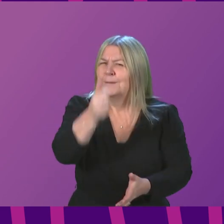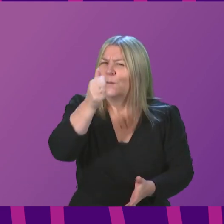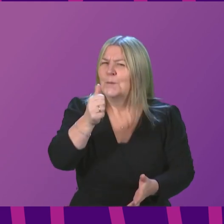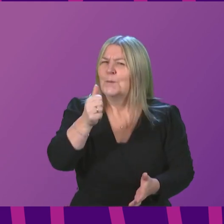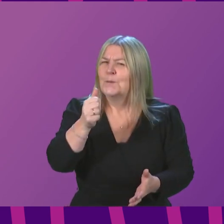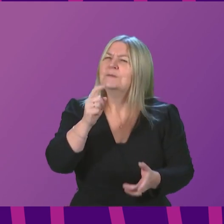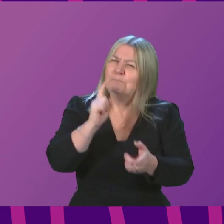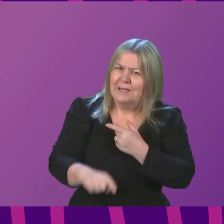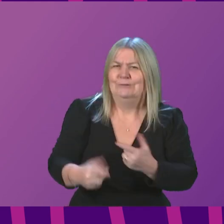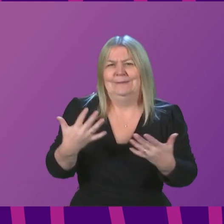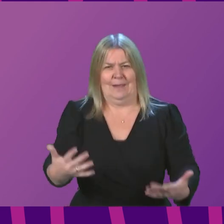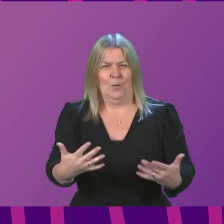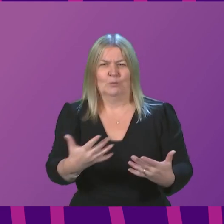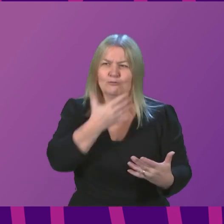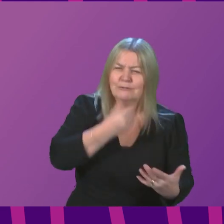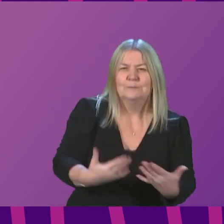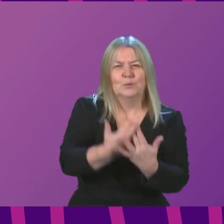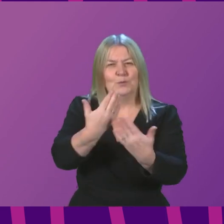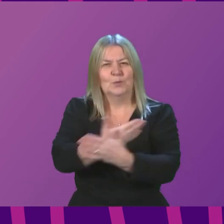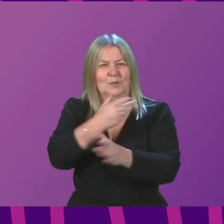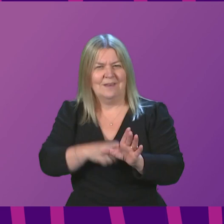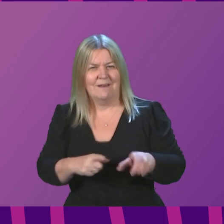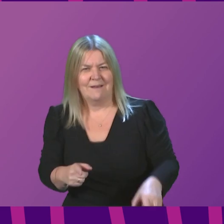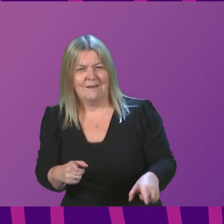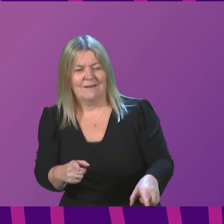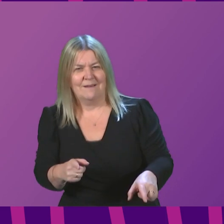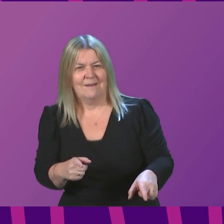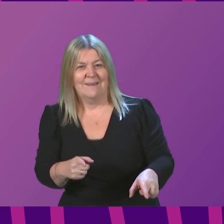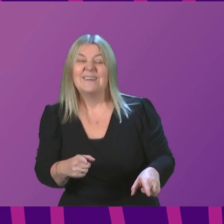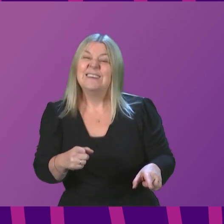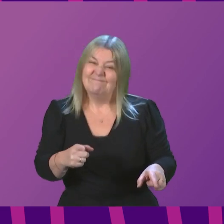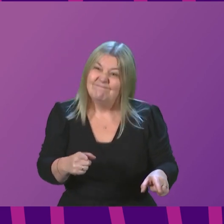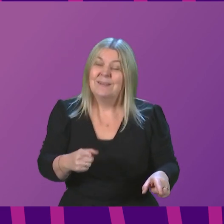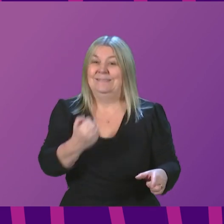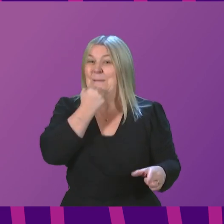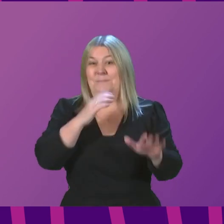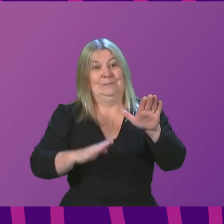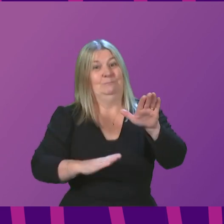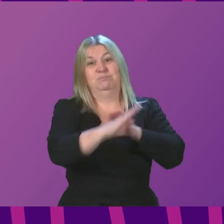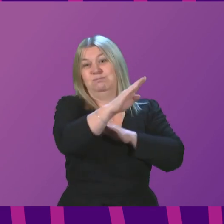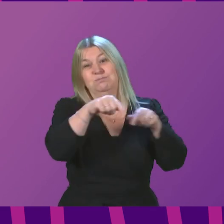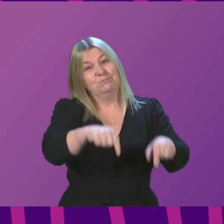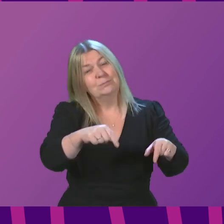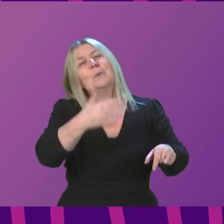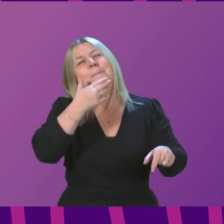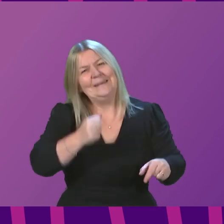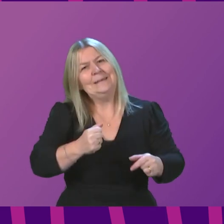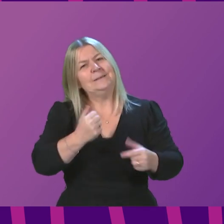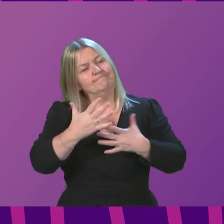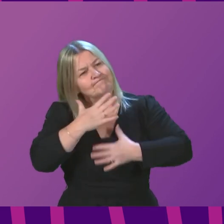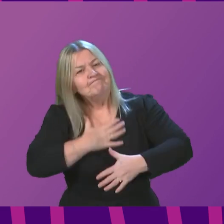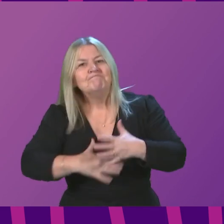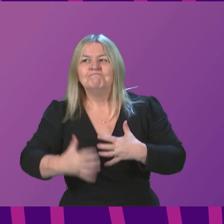does help, and it will be helping already, notwithstanding these very high case numbers. So, please do stick with it for now.